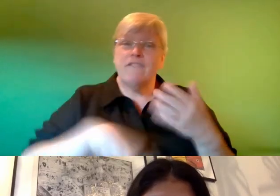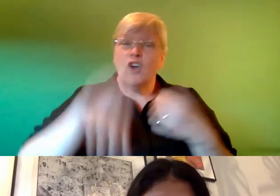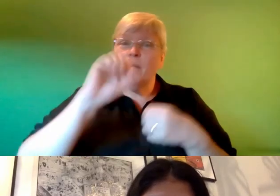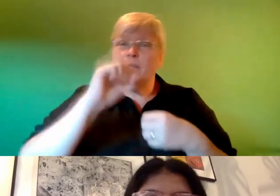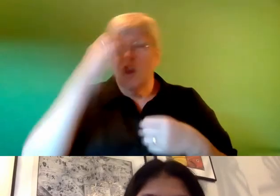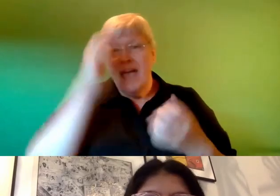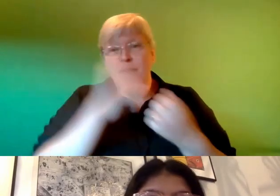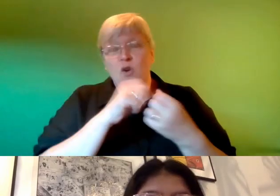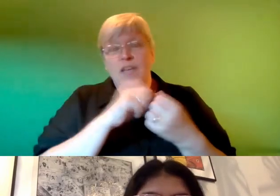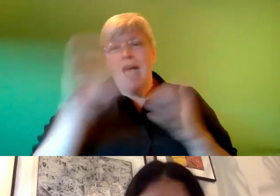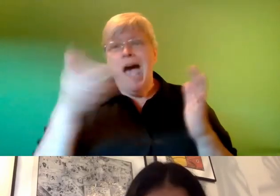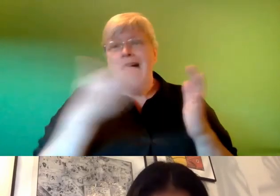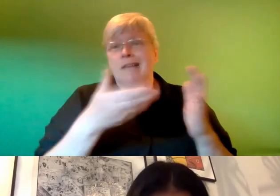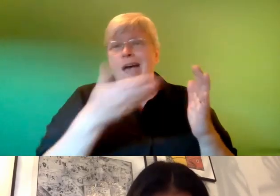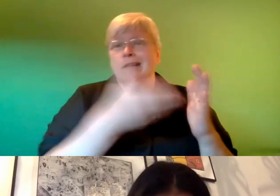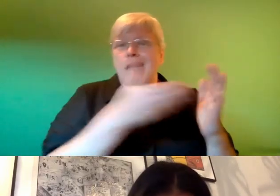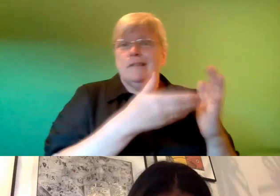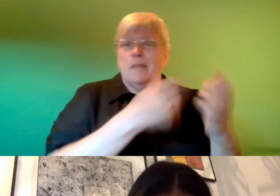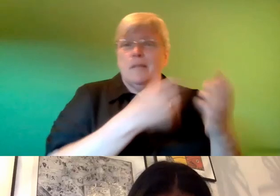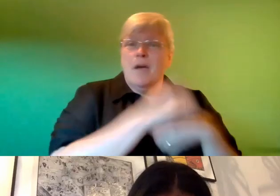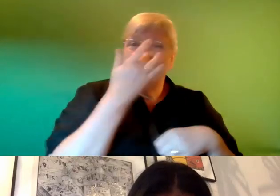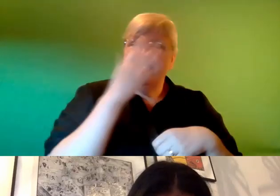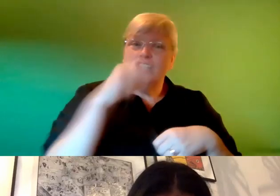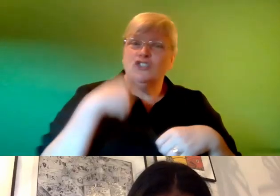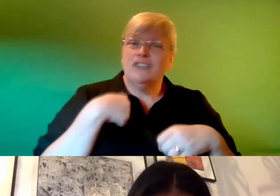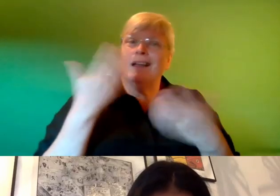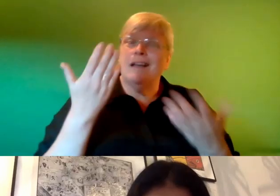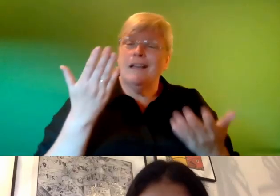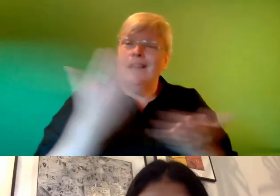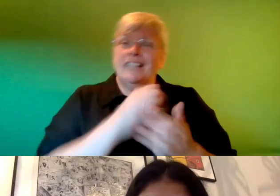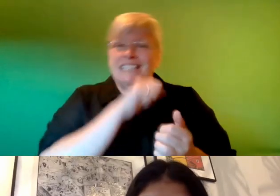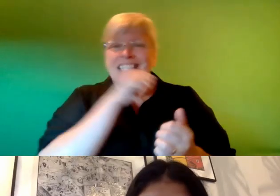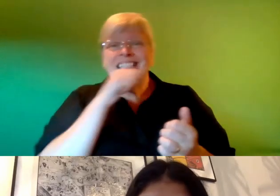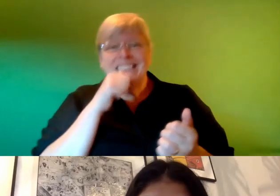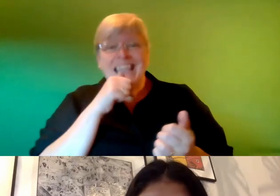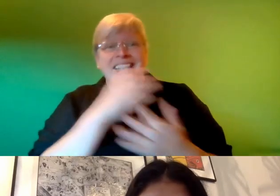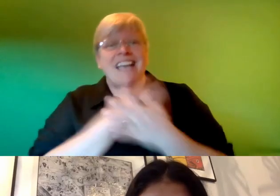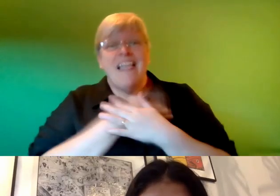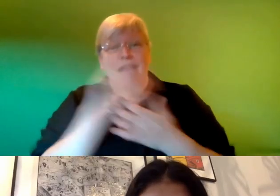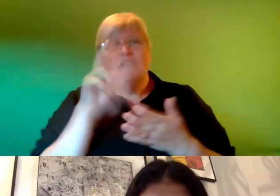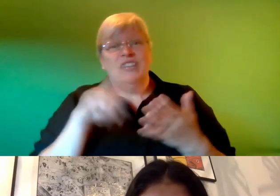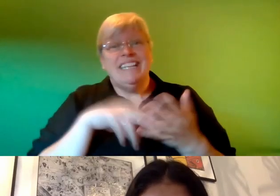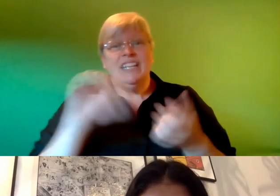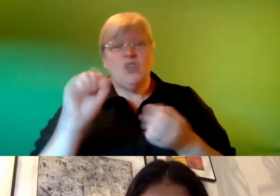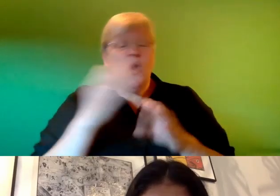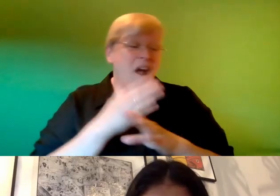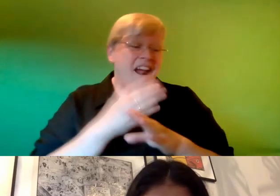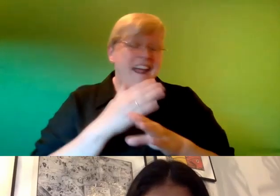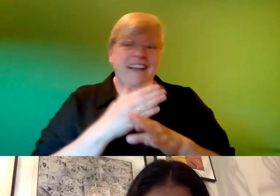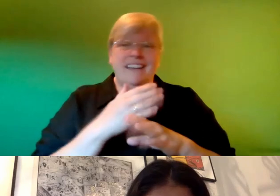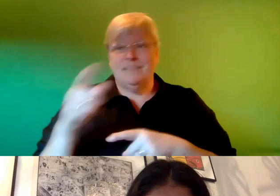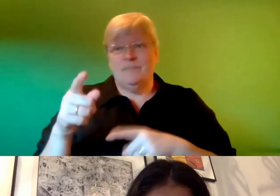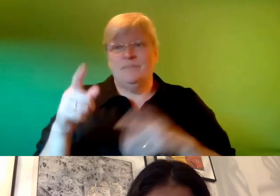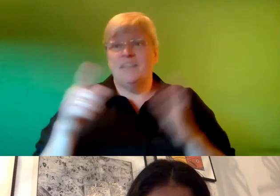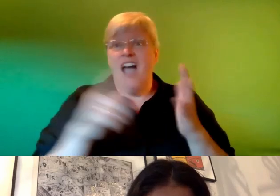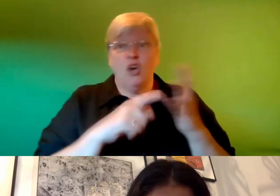sense as well um yeah no it's nice though i loved reading everyone's work as well and connor right uncle tommy is that